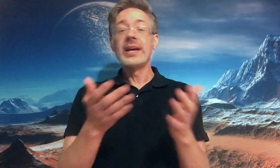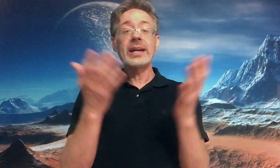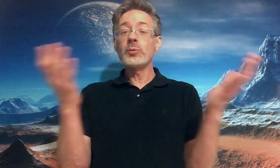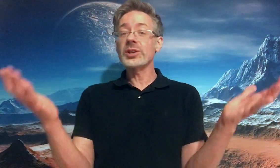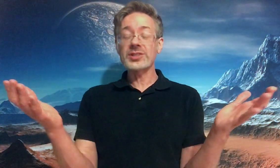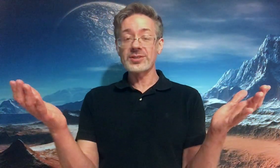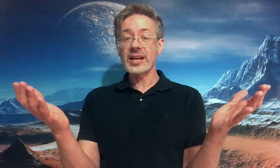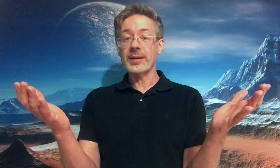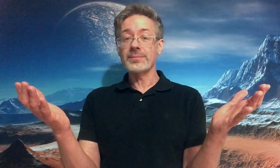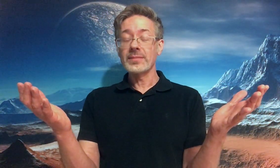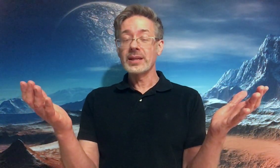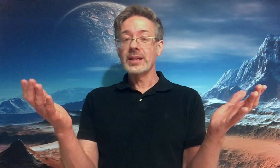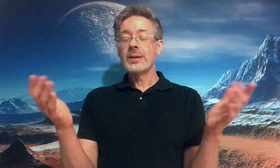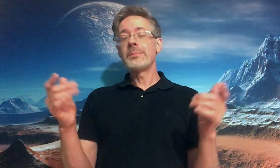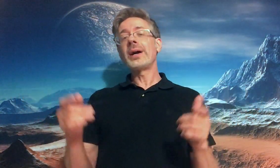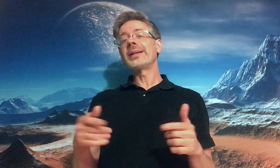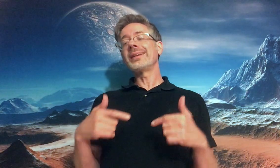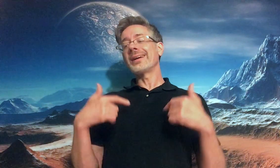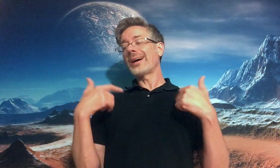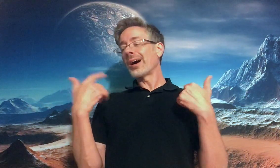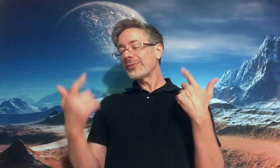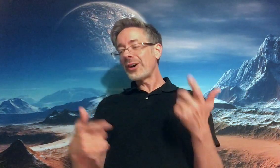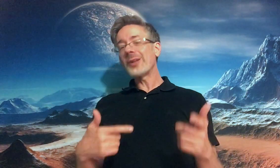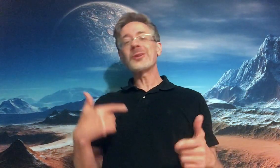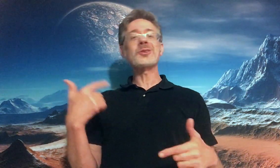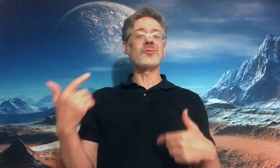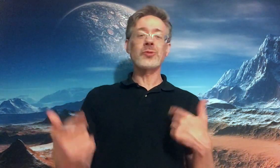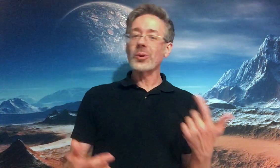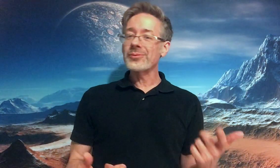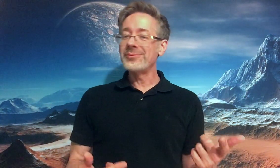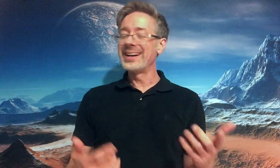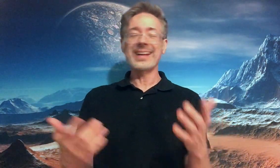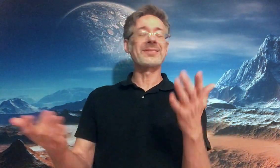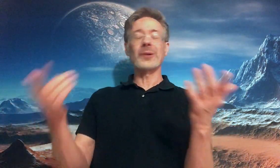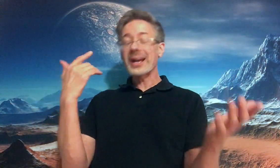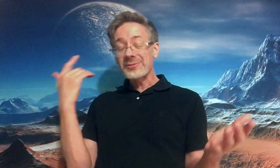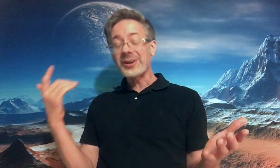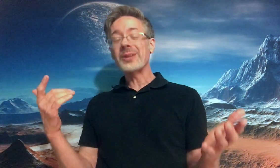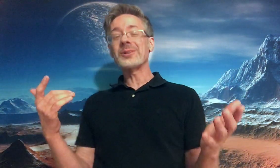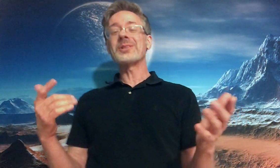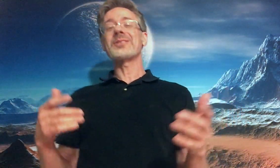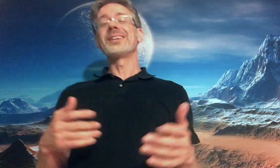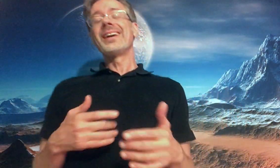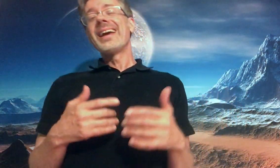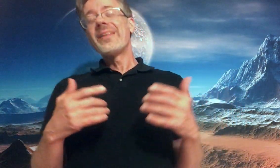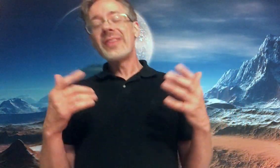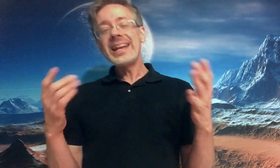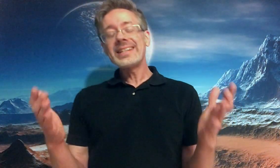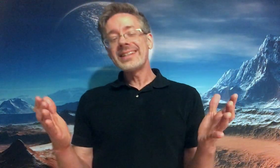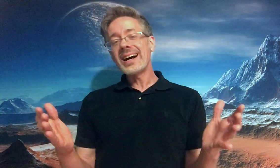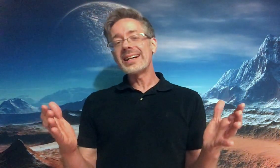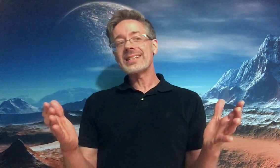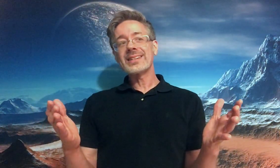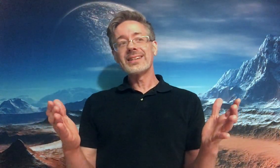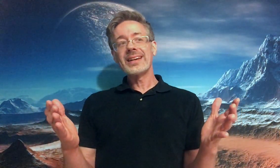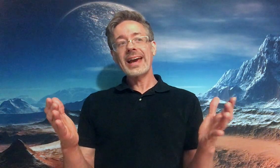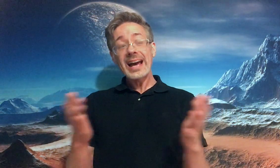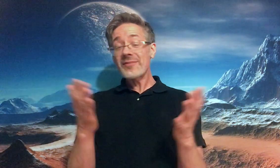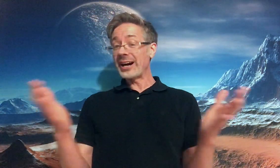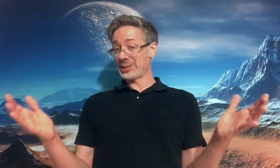It works the same. But our fathers and grandfathers, they did not have high